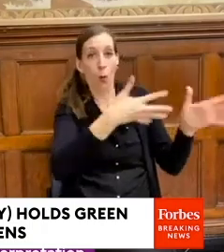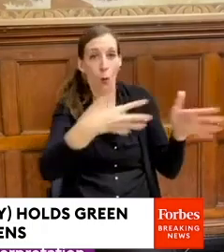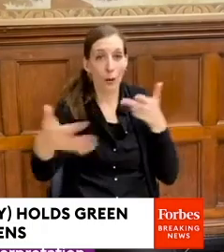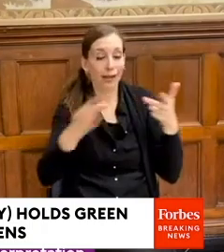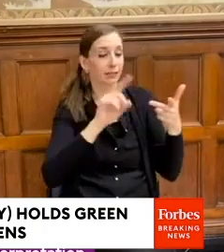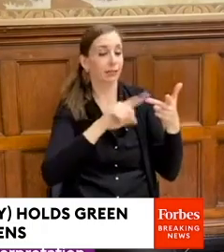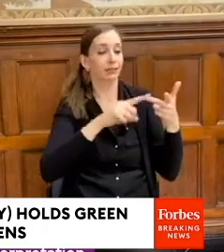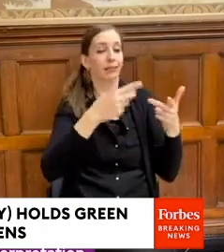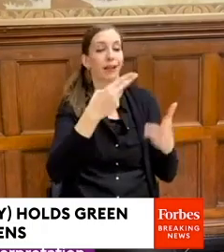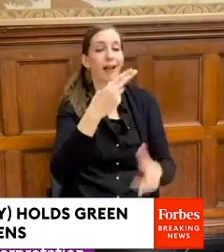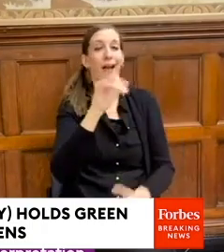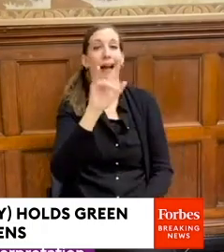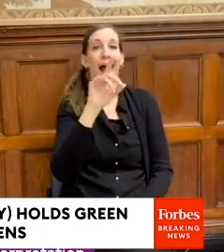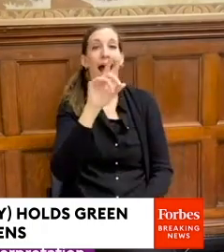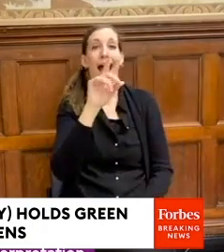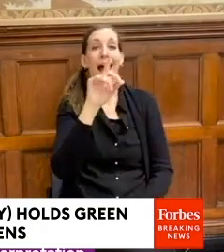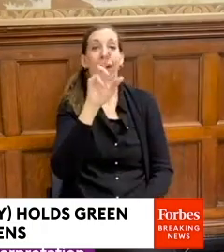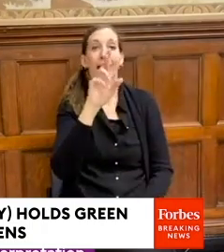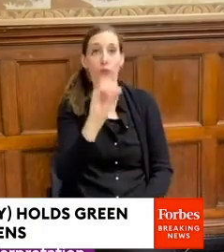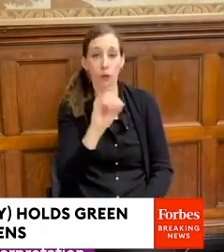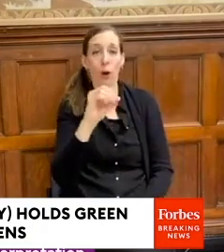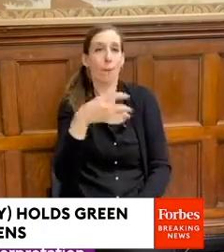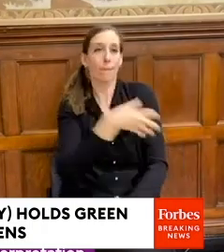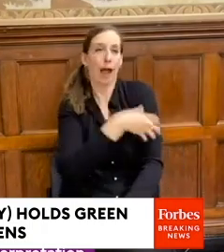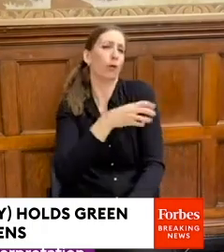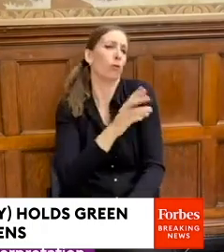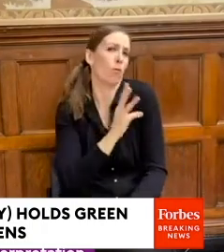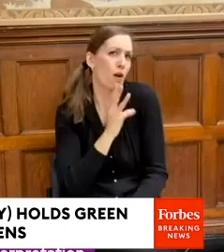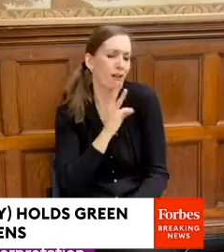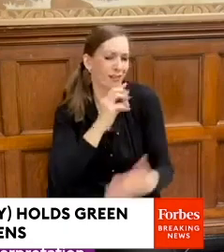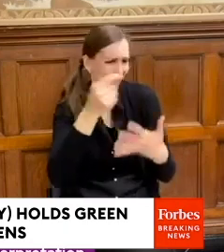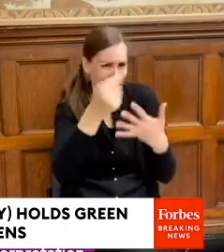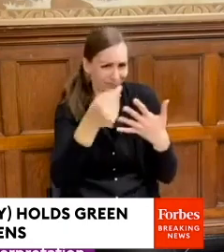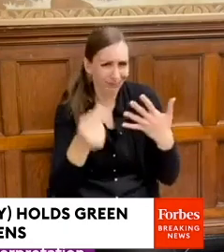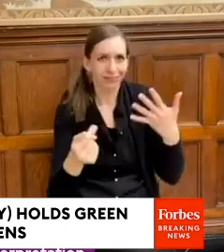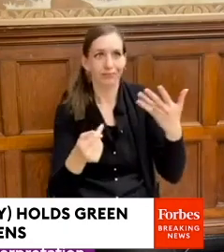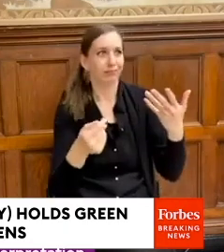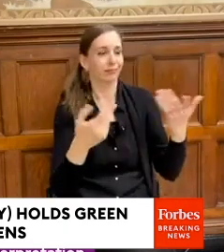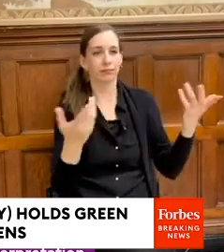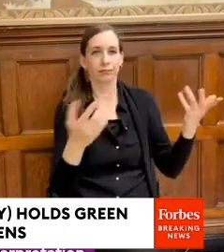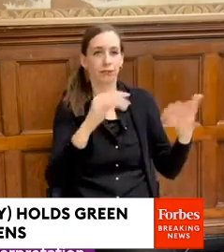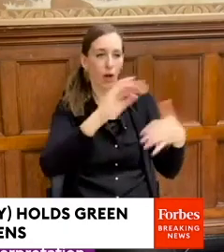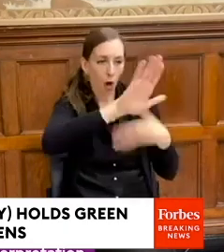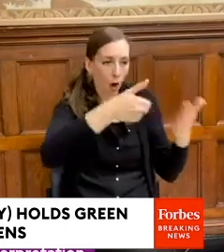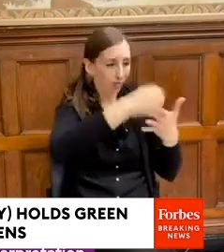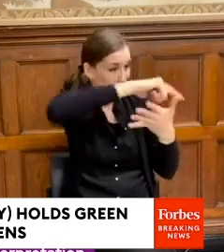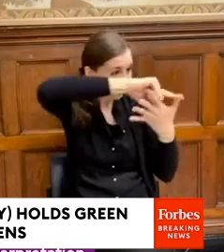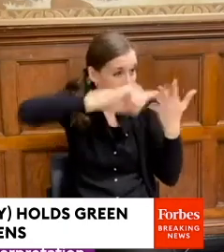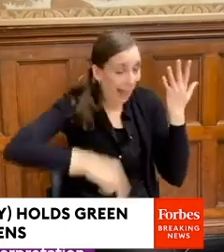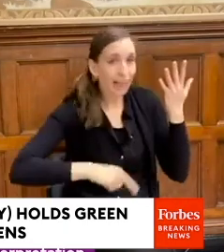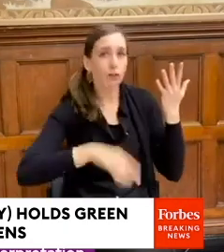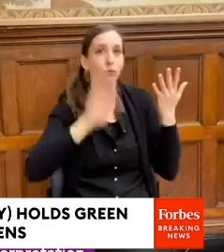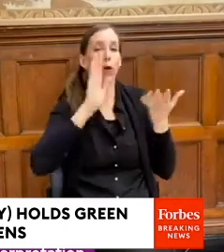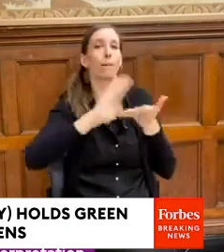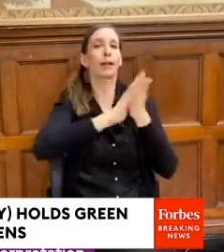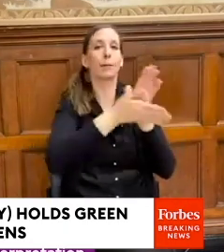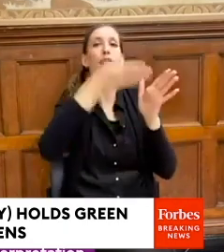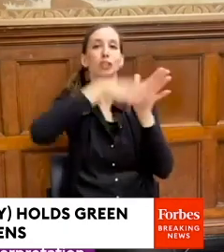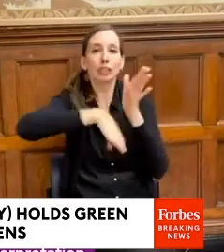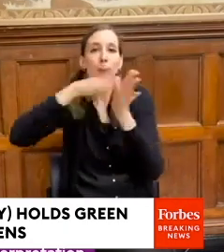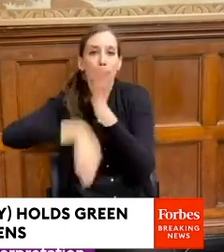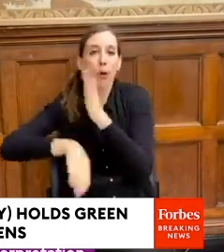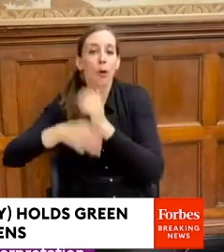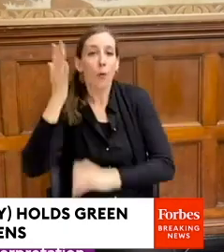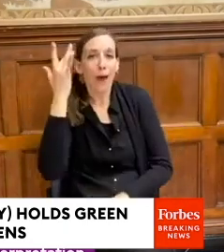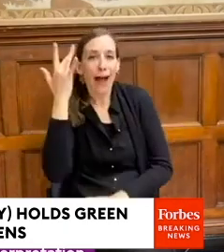geothermal, et cetera, because that will only get cheaper. Solar, wind, you know, renewable